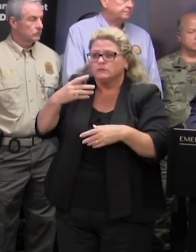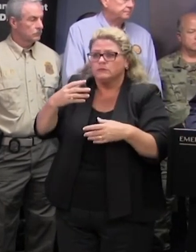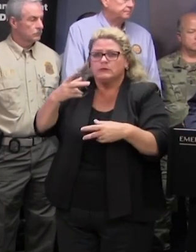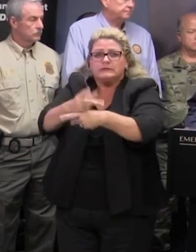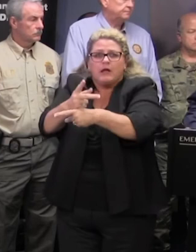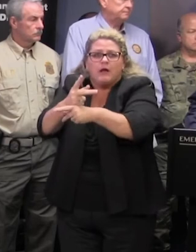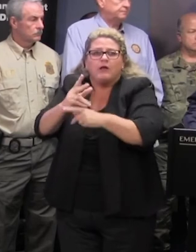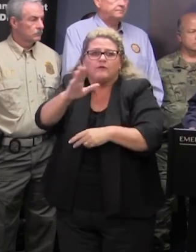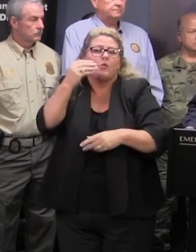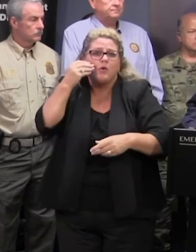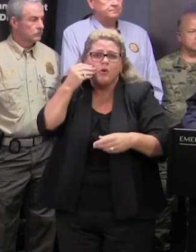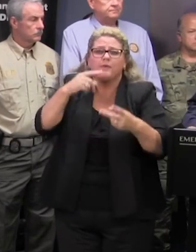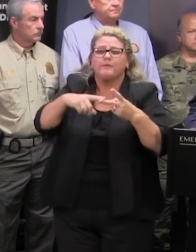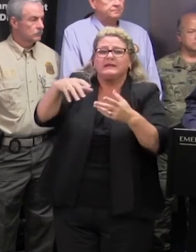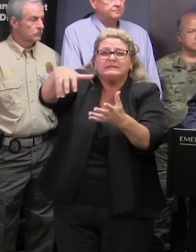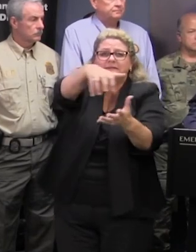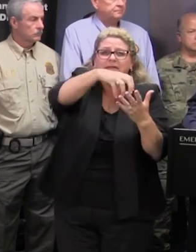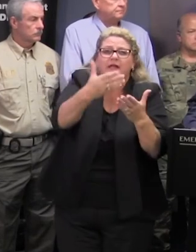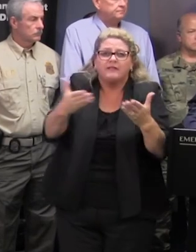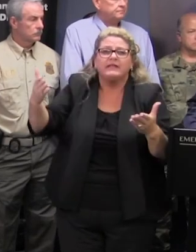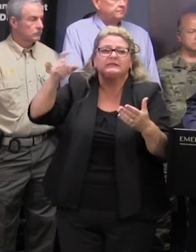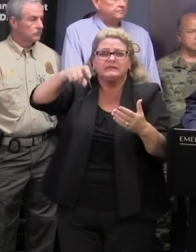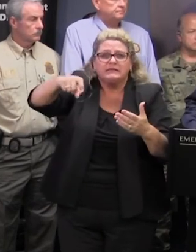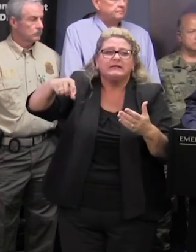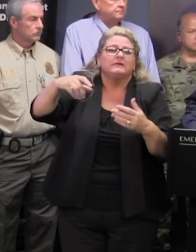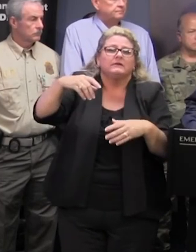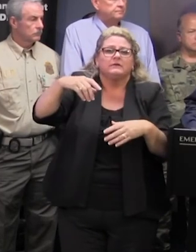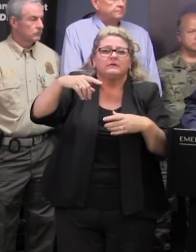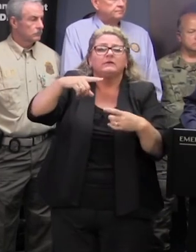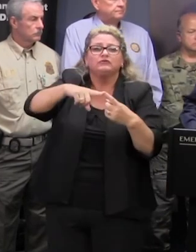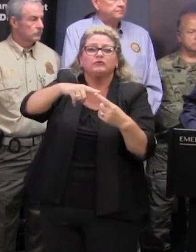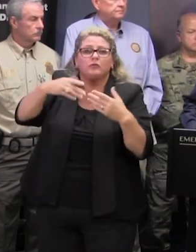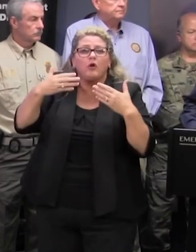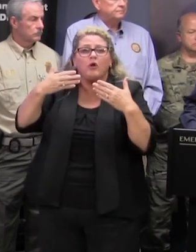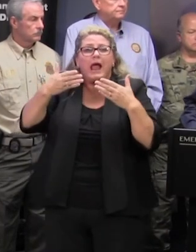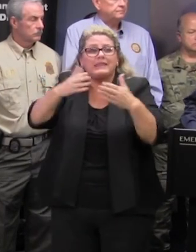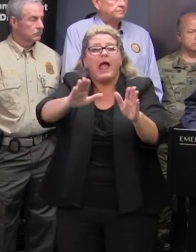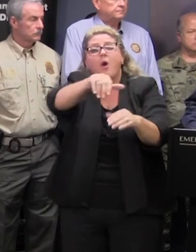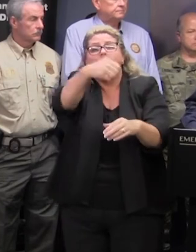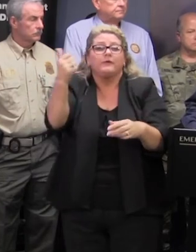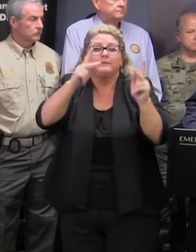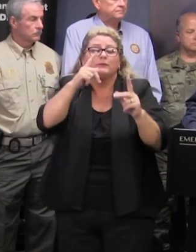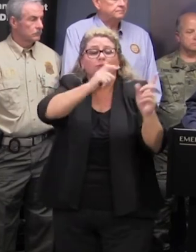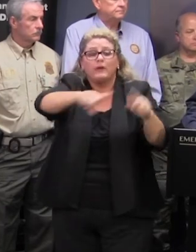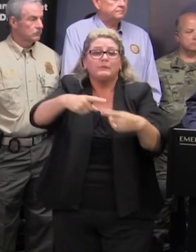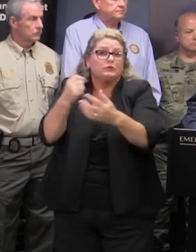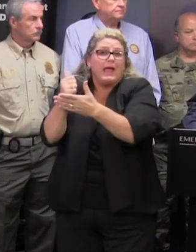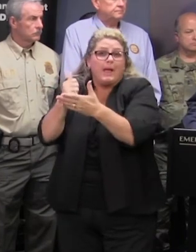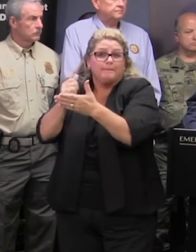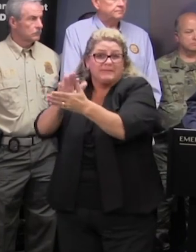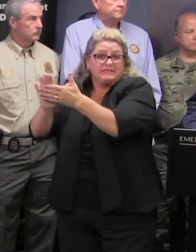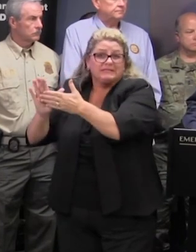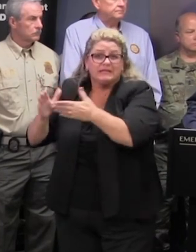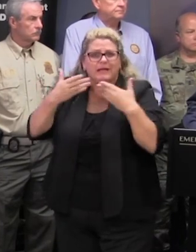also to allow supplies and other emergency vehicles and whatever needed to get there to go ahead and get there in anticipation of